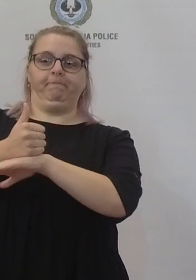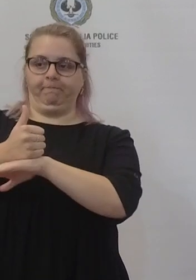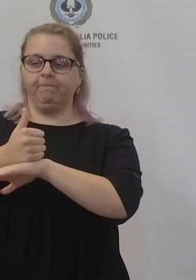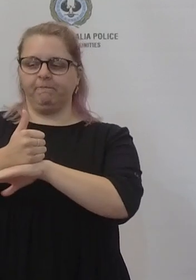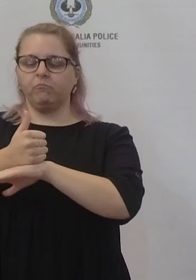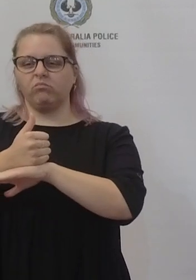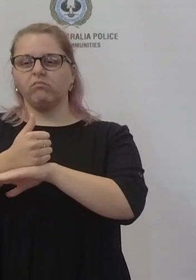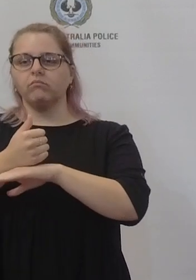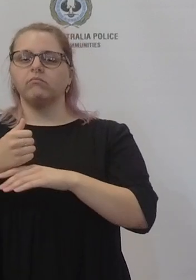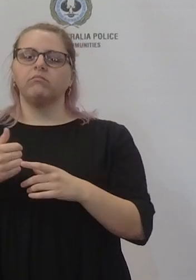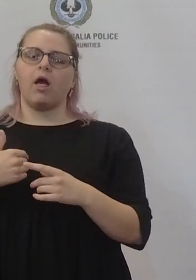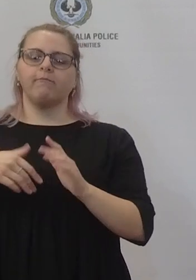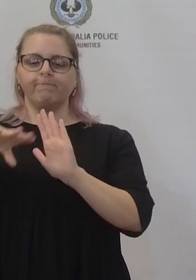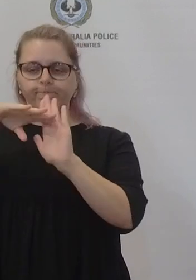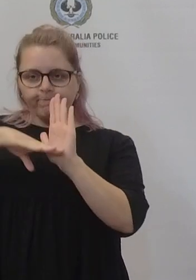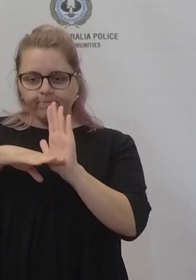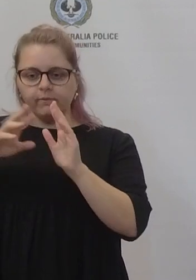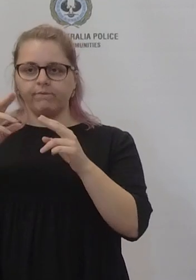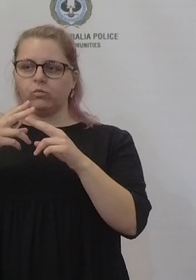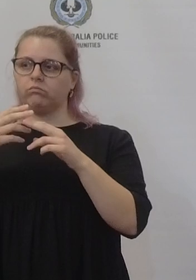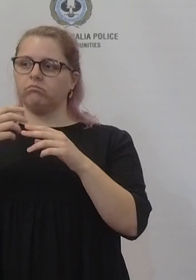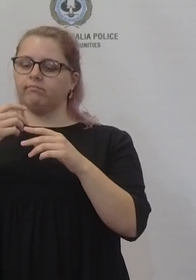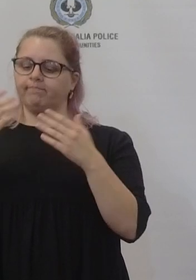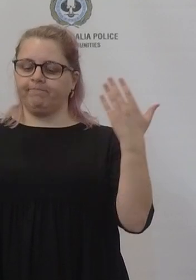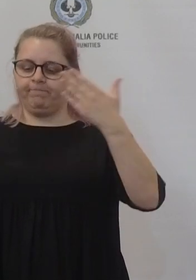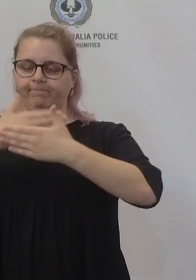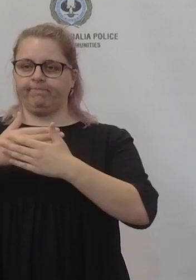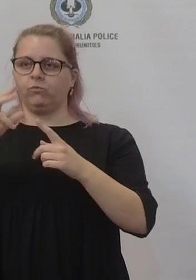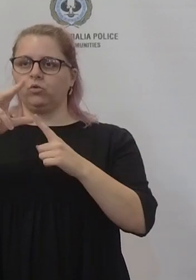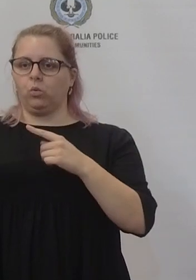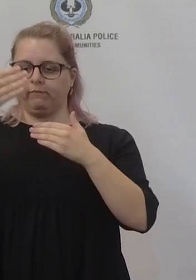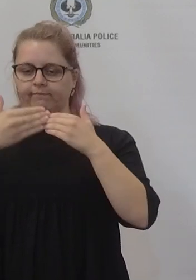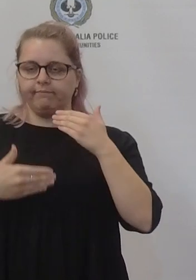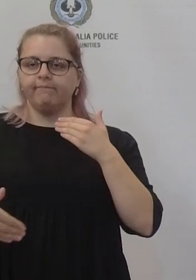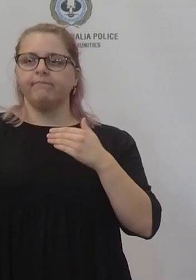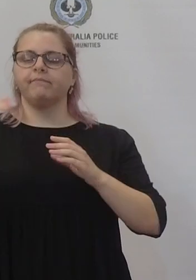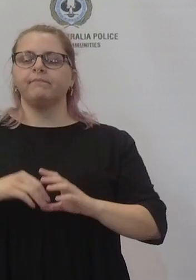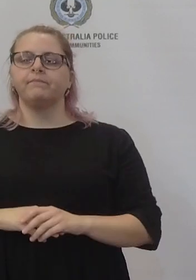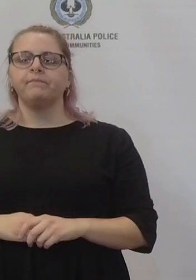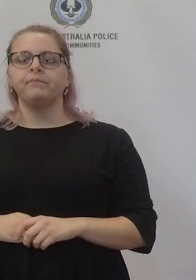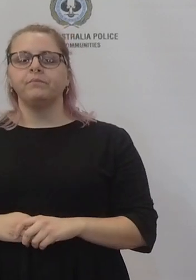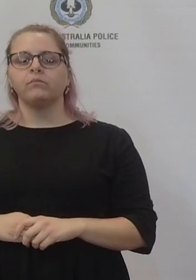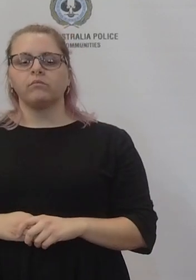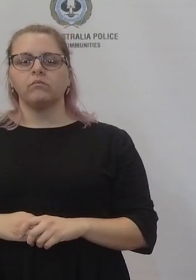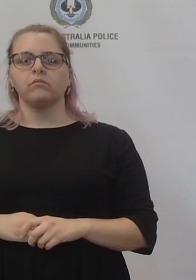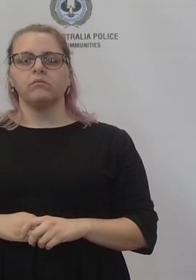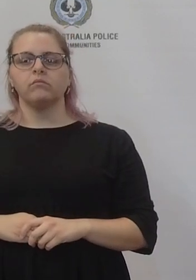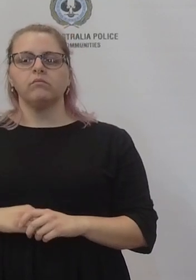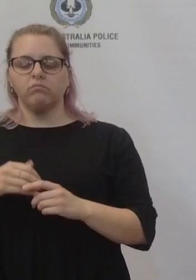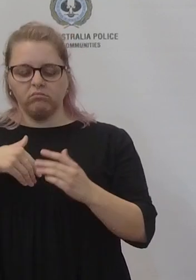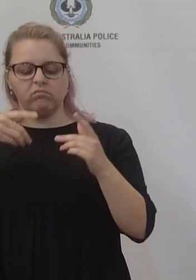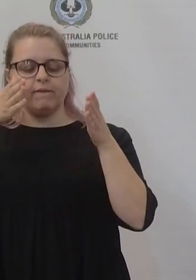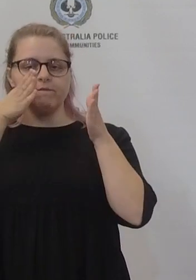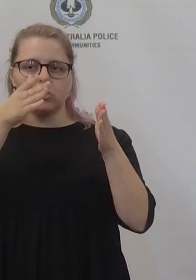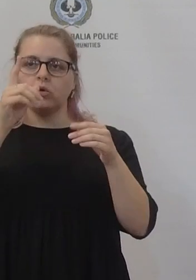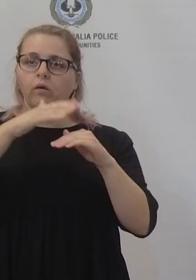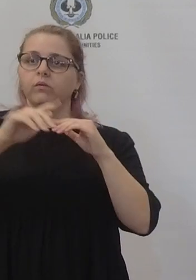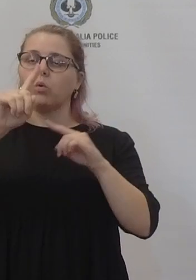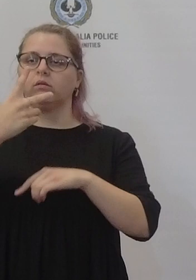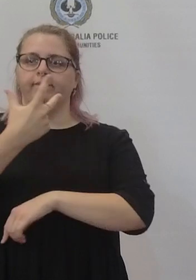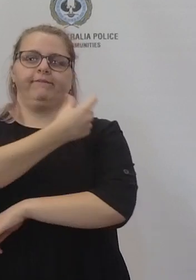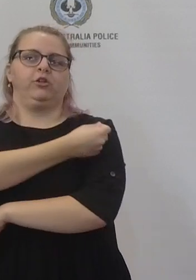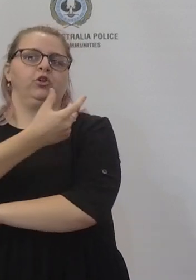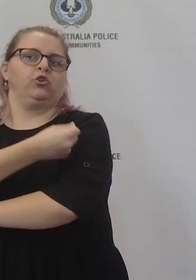that will maintain the position with respect to vaccinations and will require